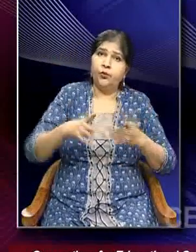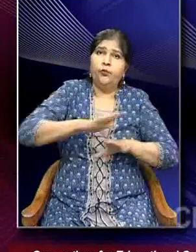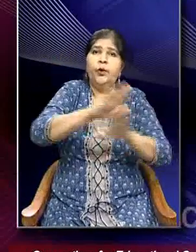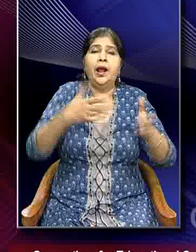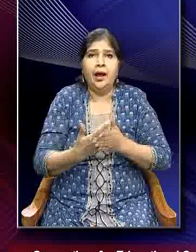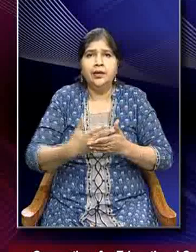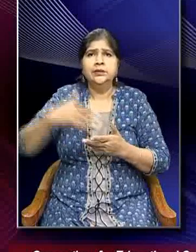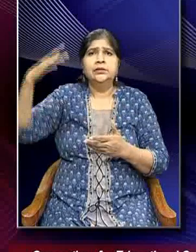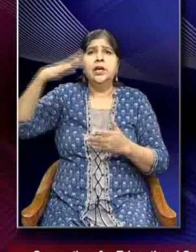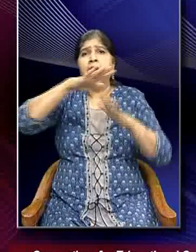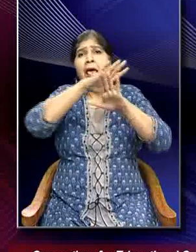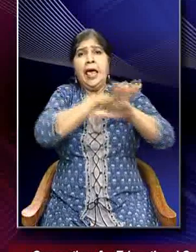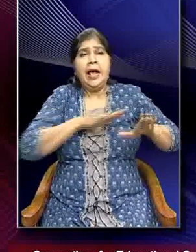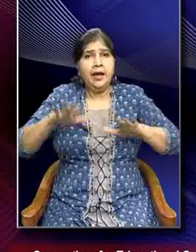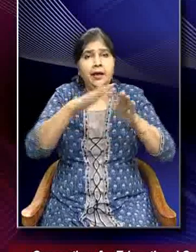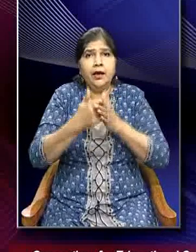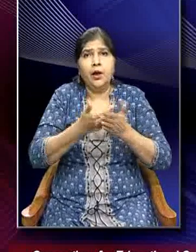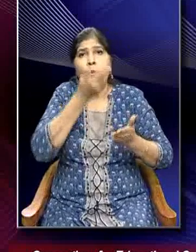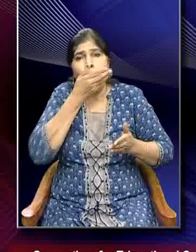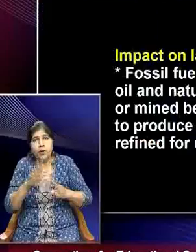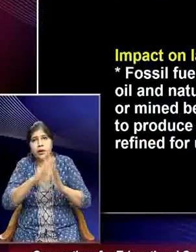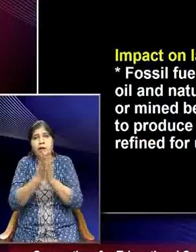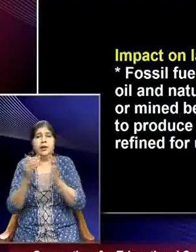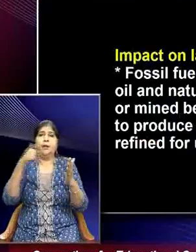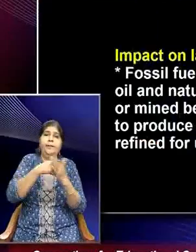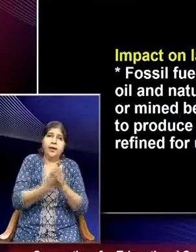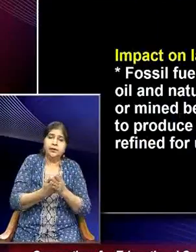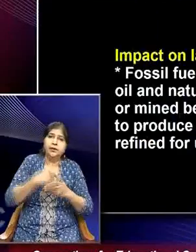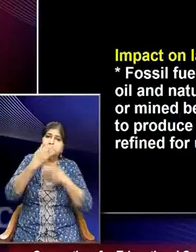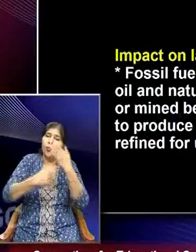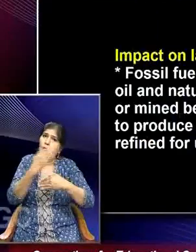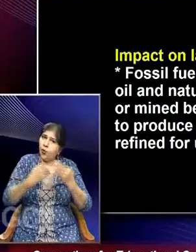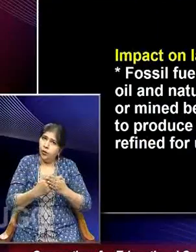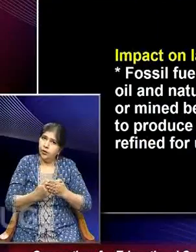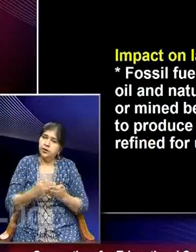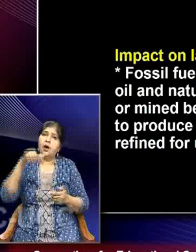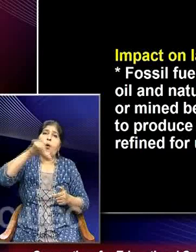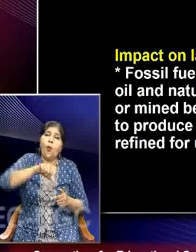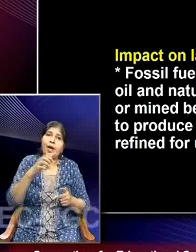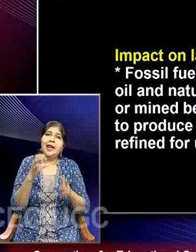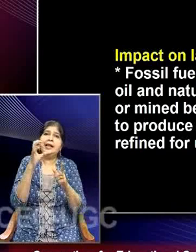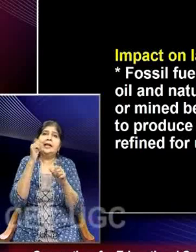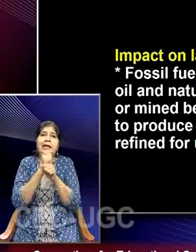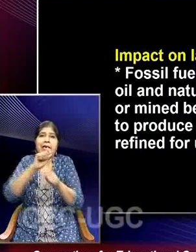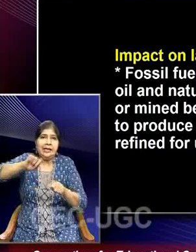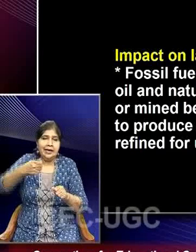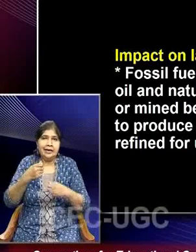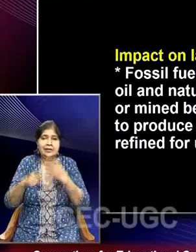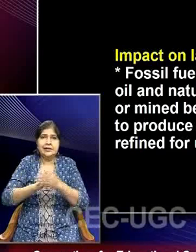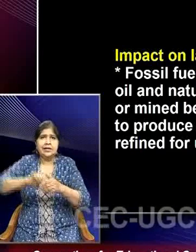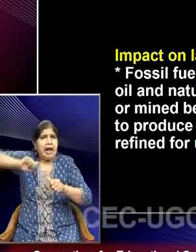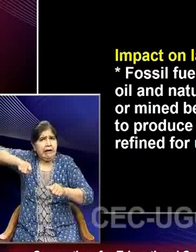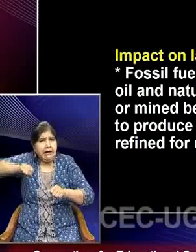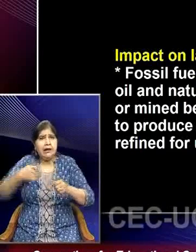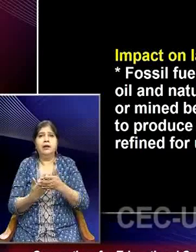air, water? That is when fossil fuels including coal, oil, natural gas are drilled or mined